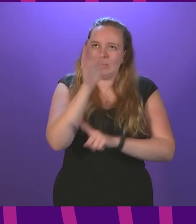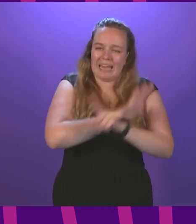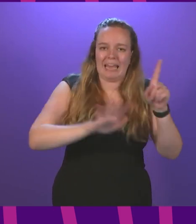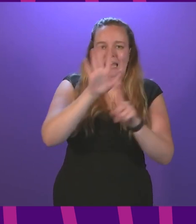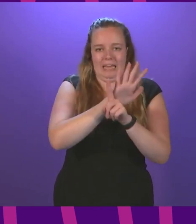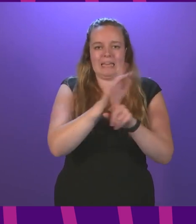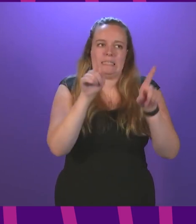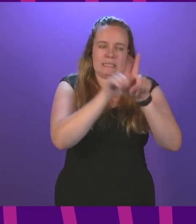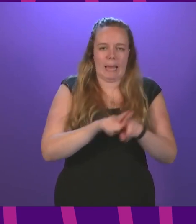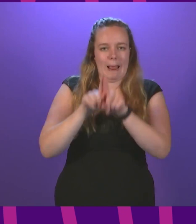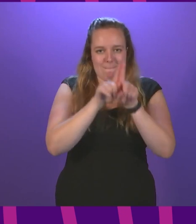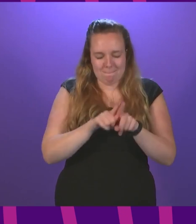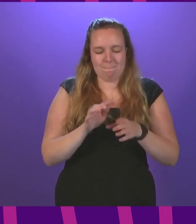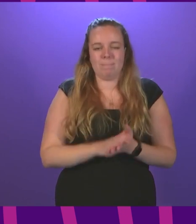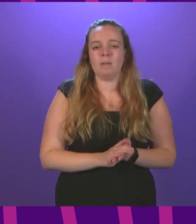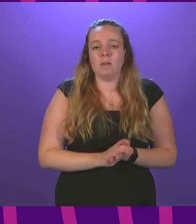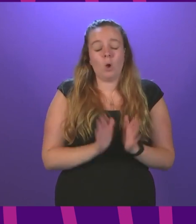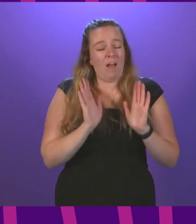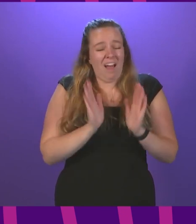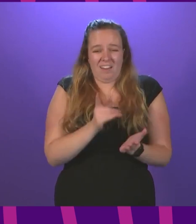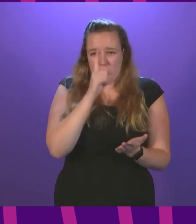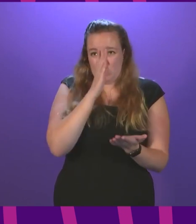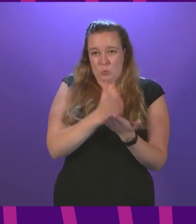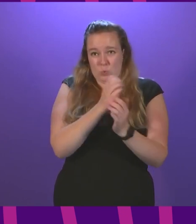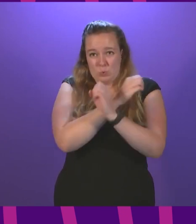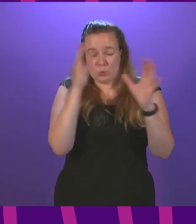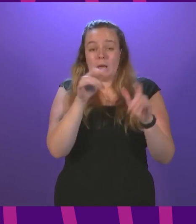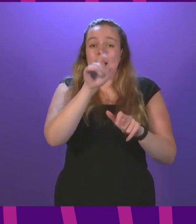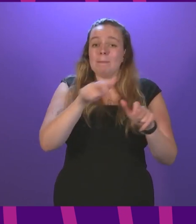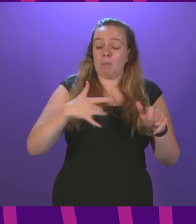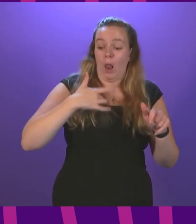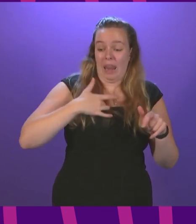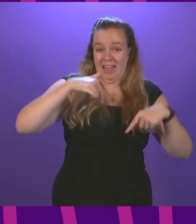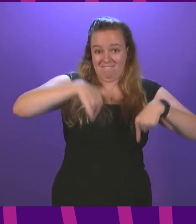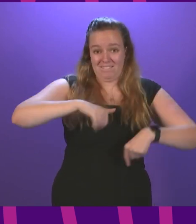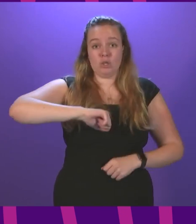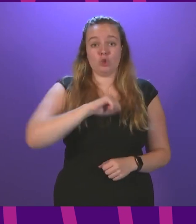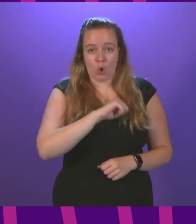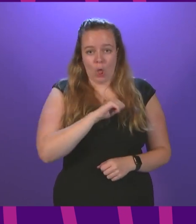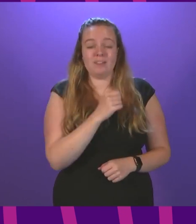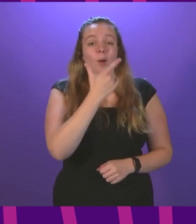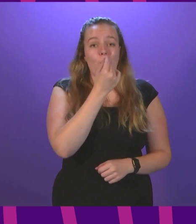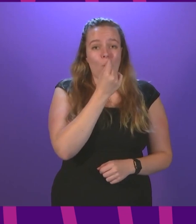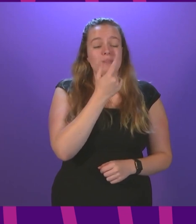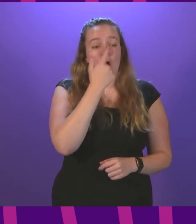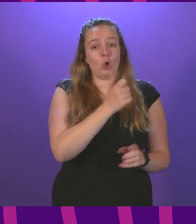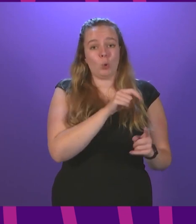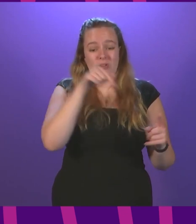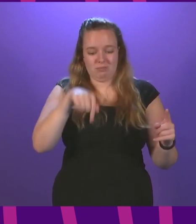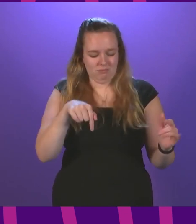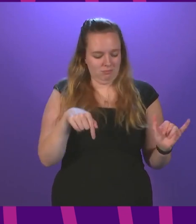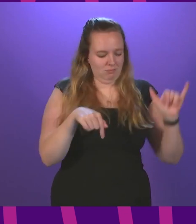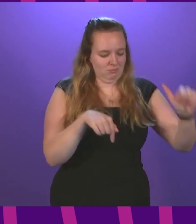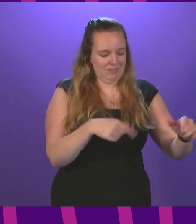position. In particular, we have to be realistic about the fact that people living here in Scotland could decide to return here via